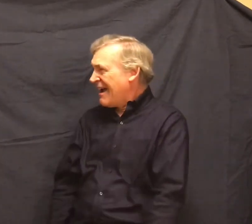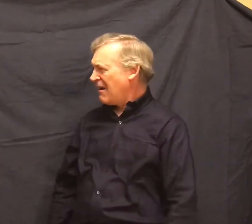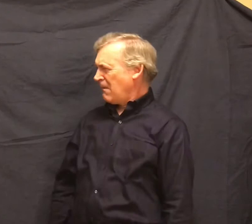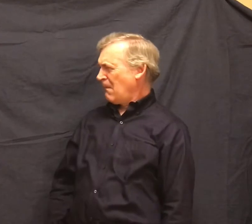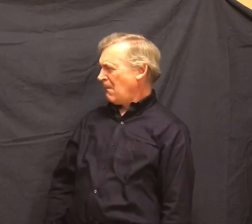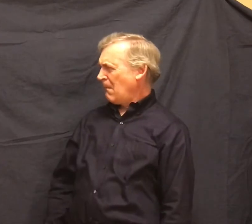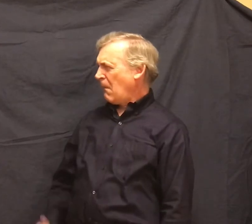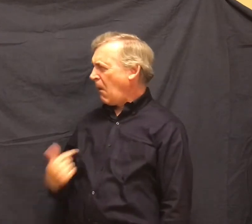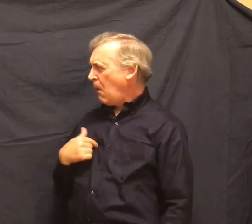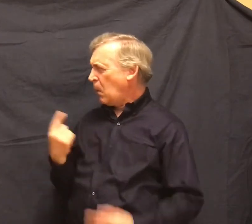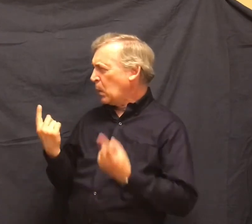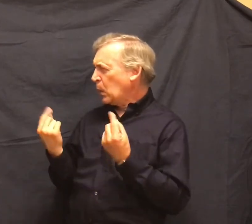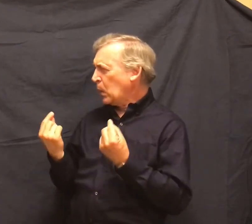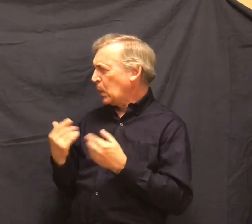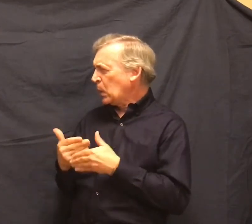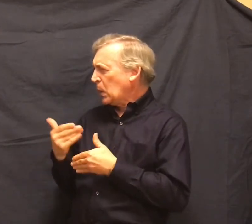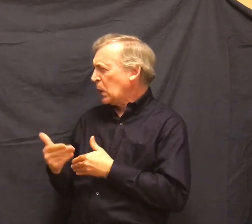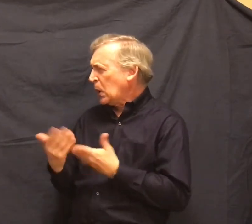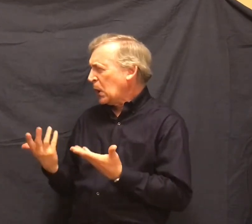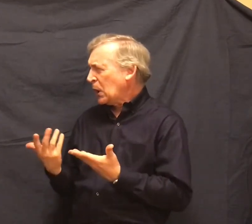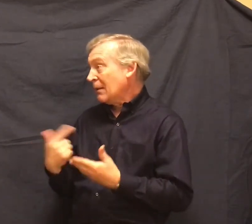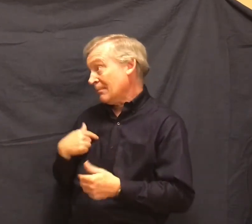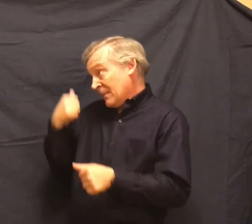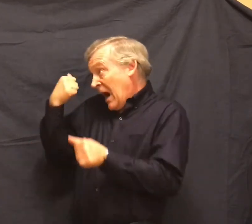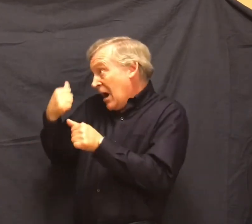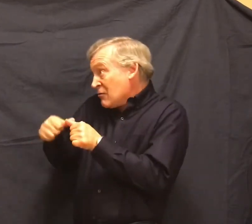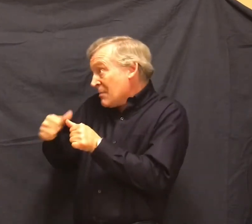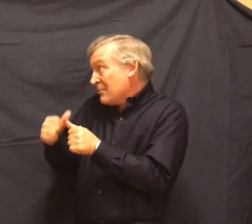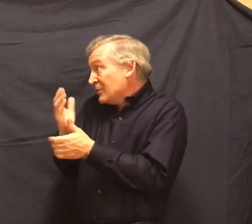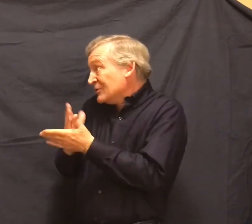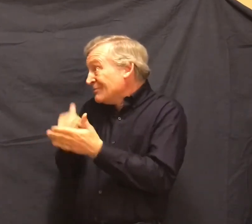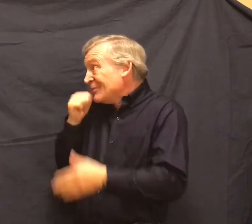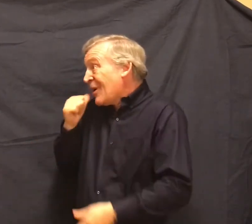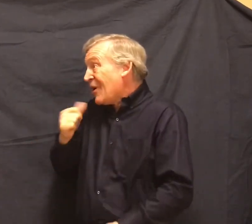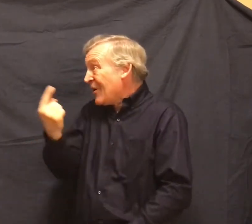then? I remember some girls come by and you says, you says,